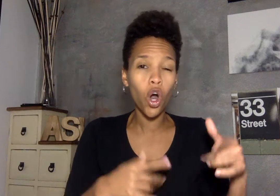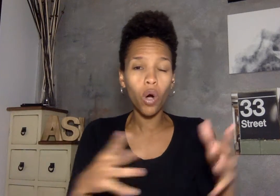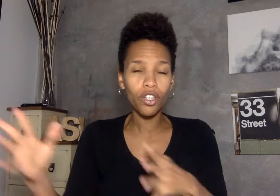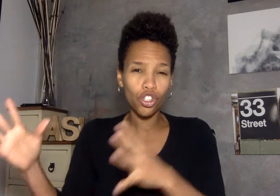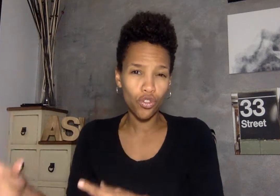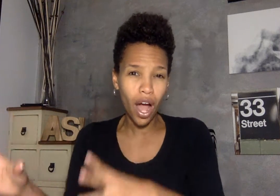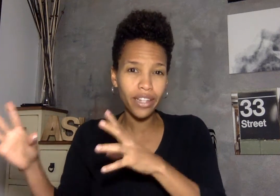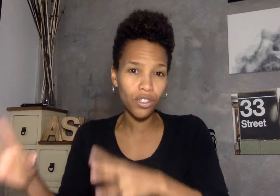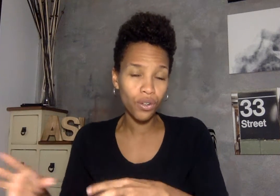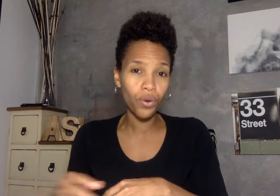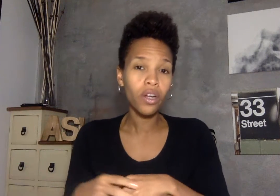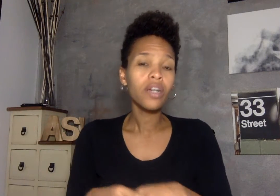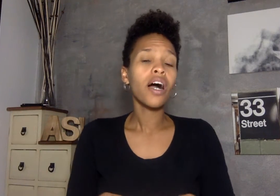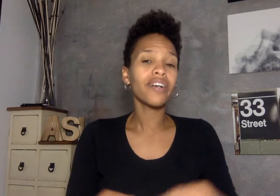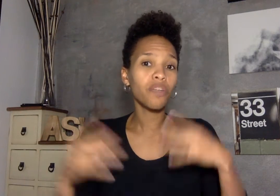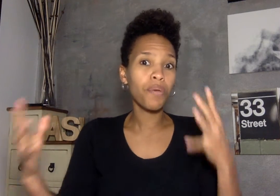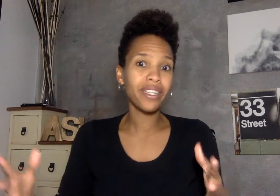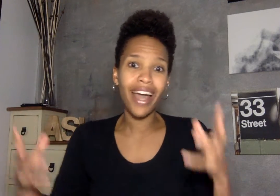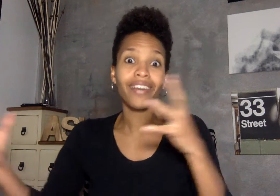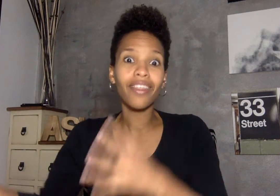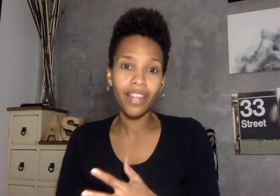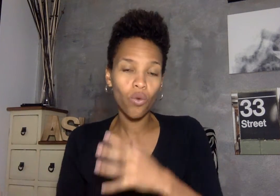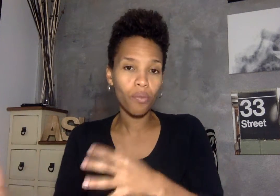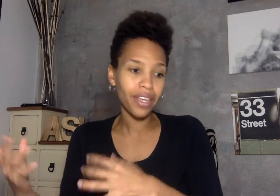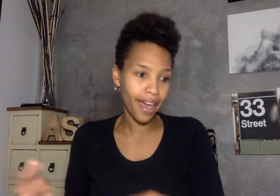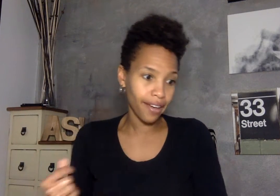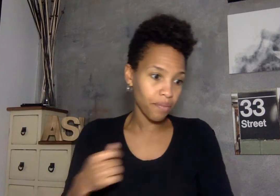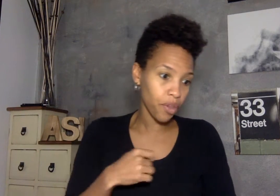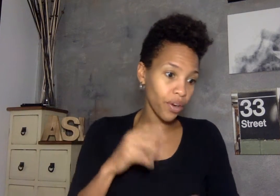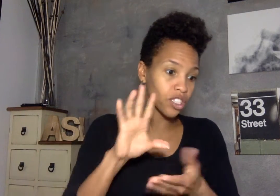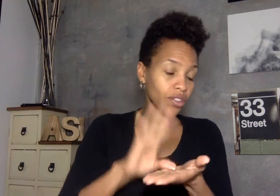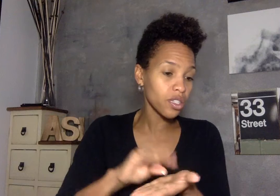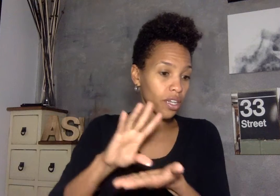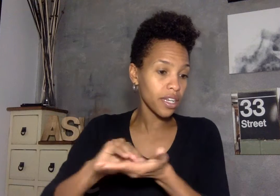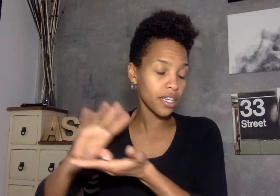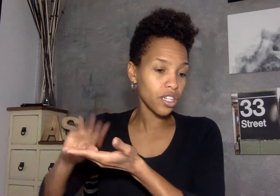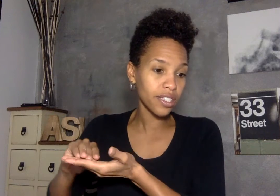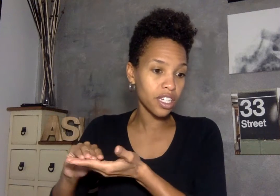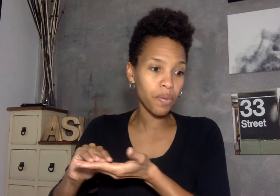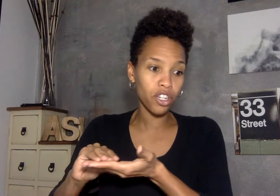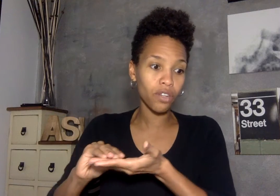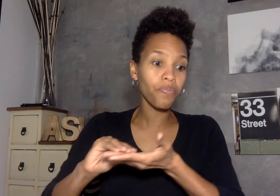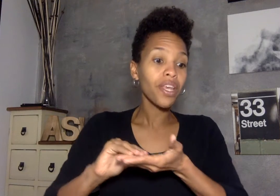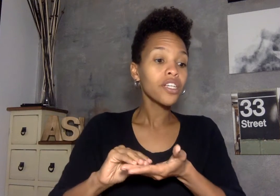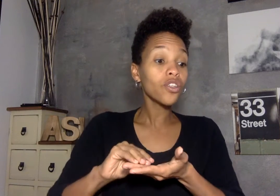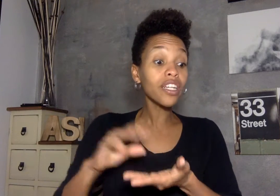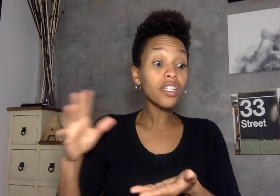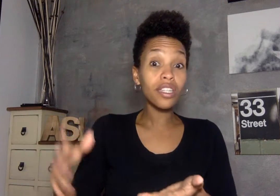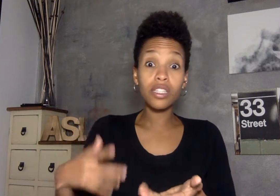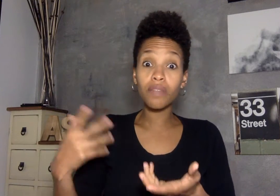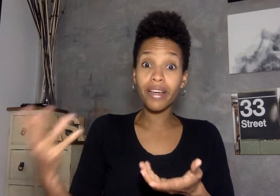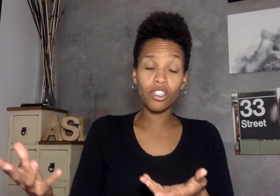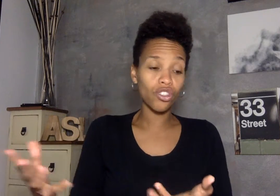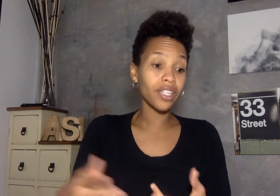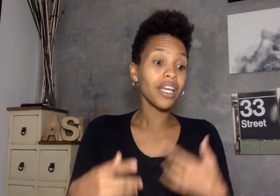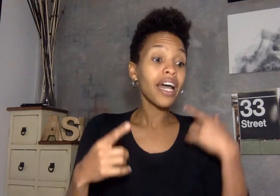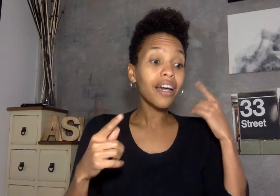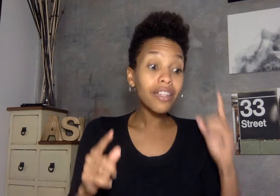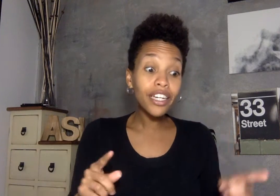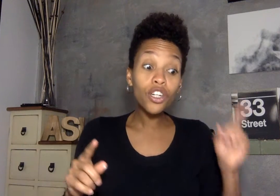we always try to uh depict anything when we can all right so this is the depiction so then the message says clear